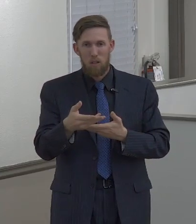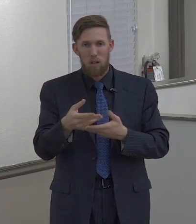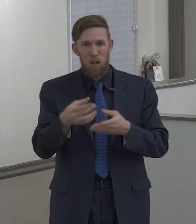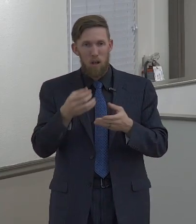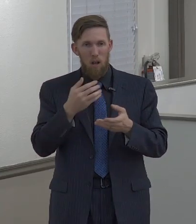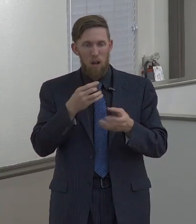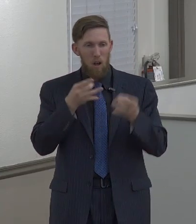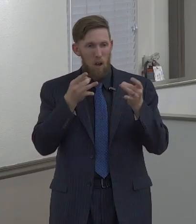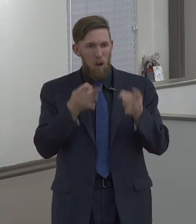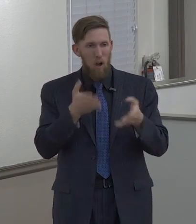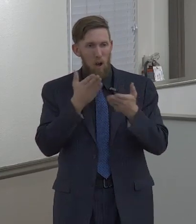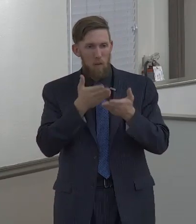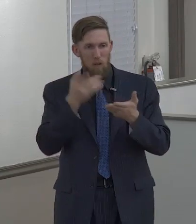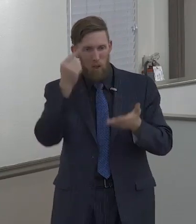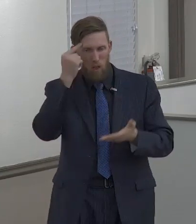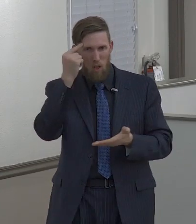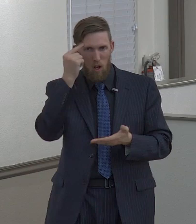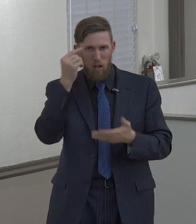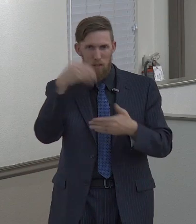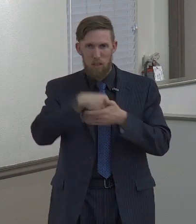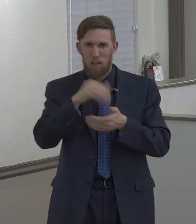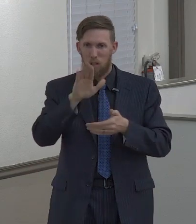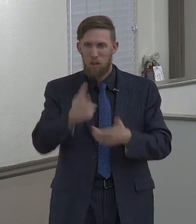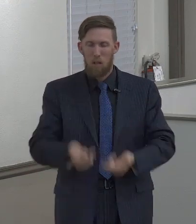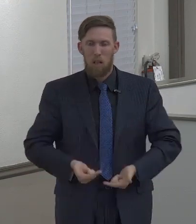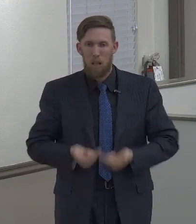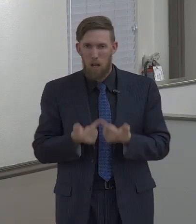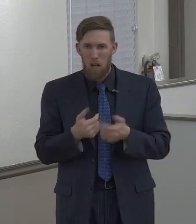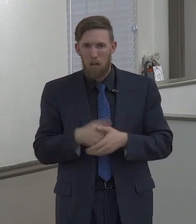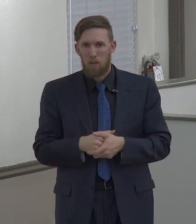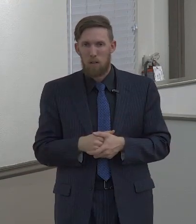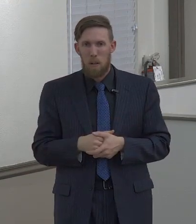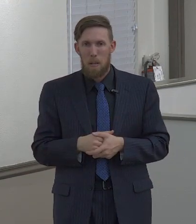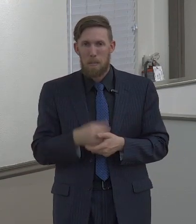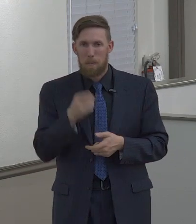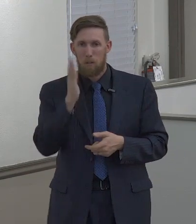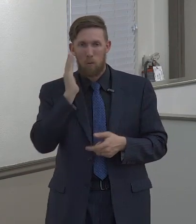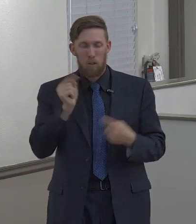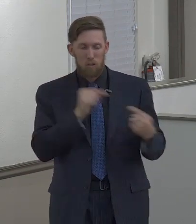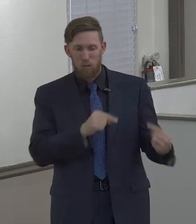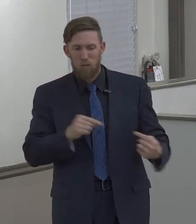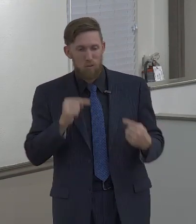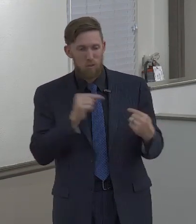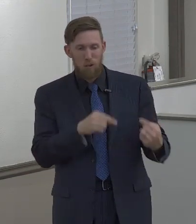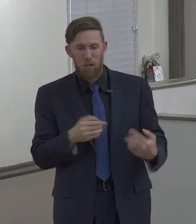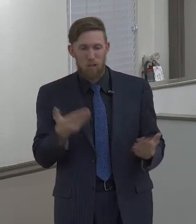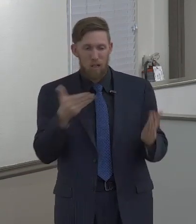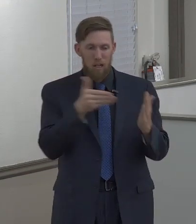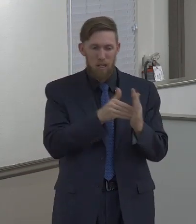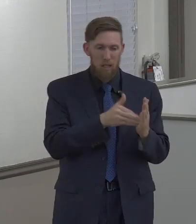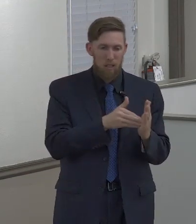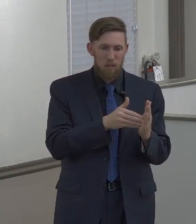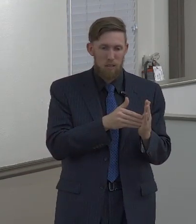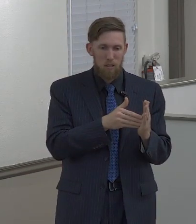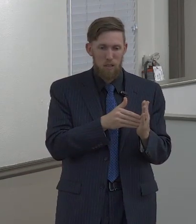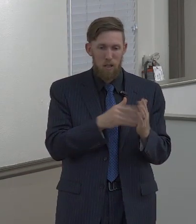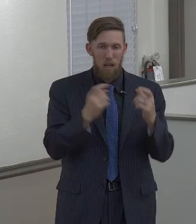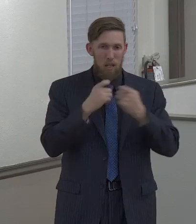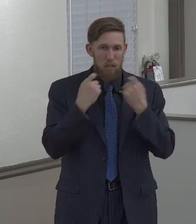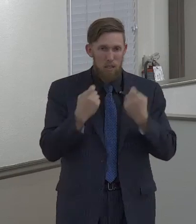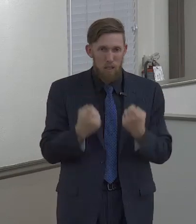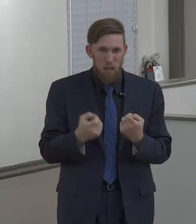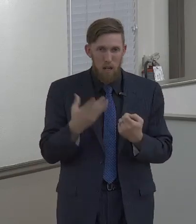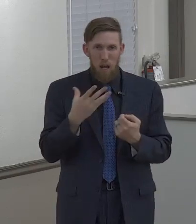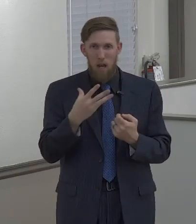you are going to live a defeated life. You are going to struggle with sin and it isn't going to be long before those thoughts